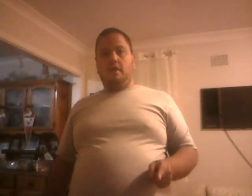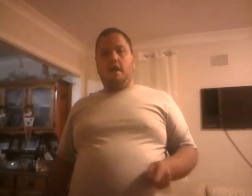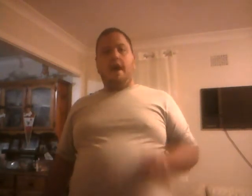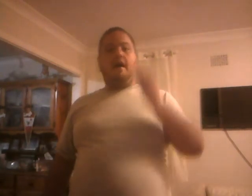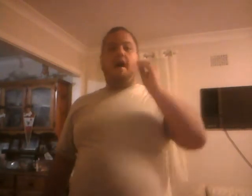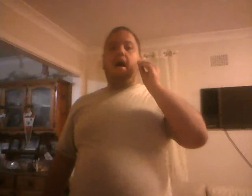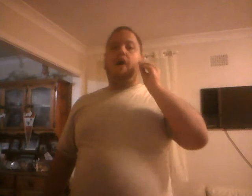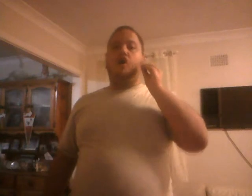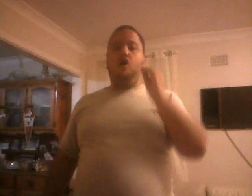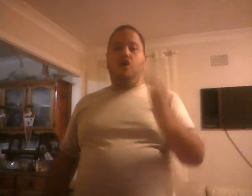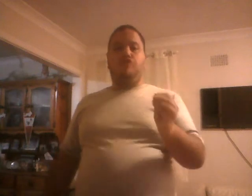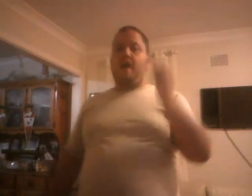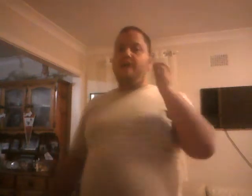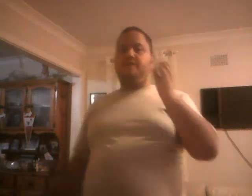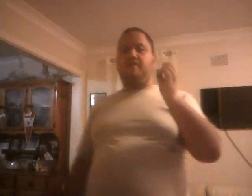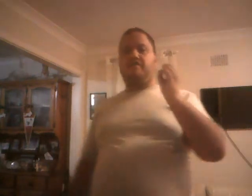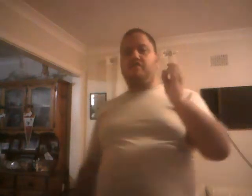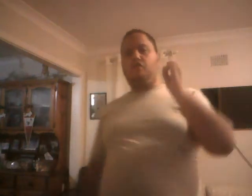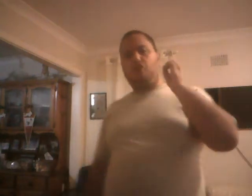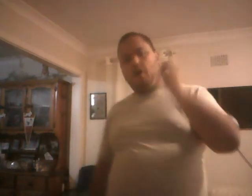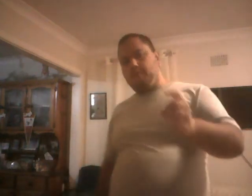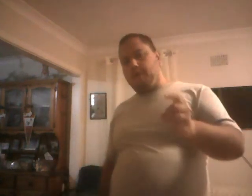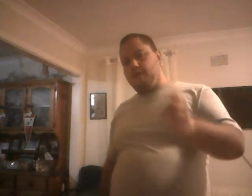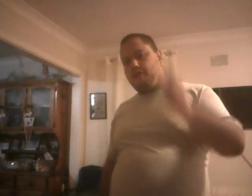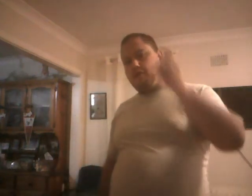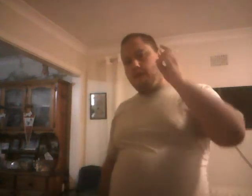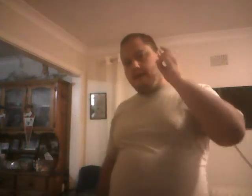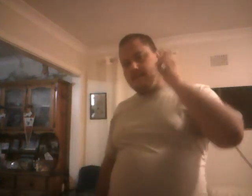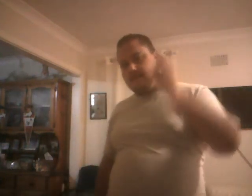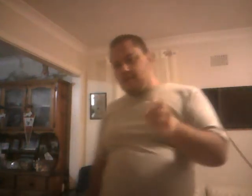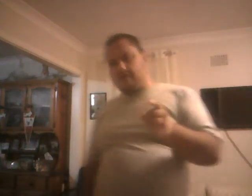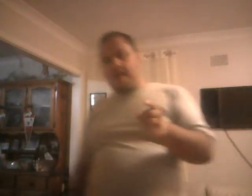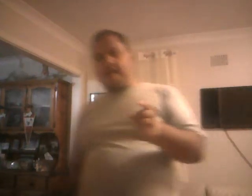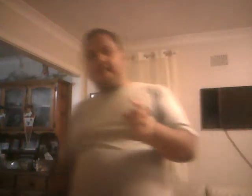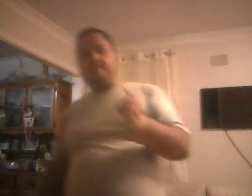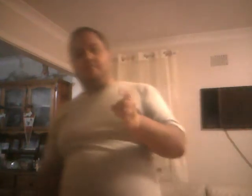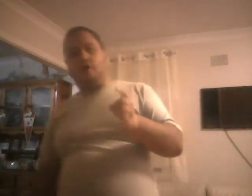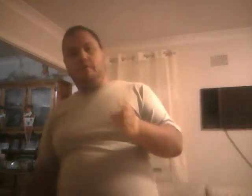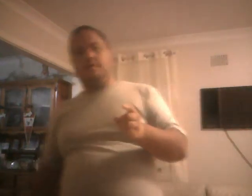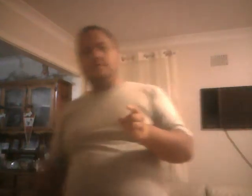and I urge every single cosplayer who is in the UK at this moment